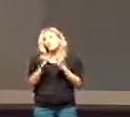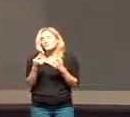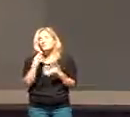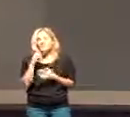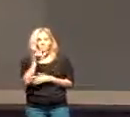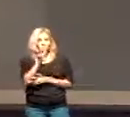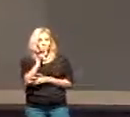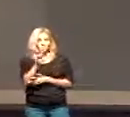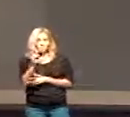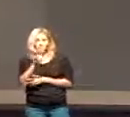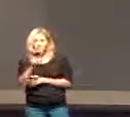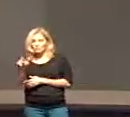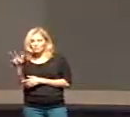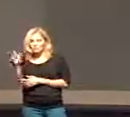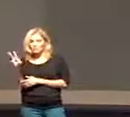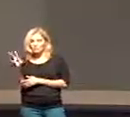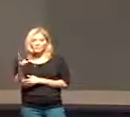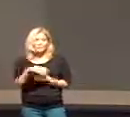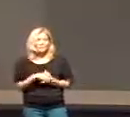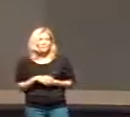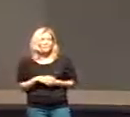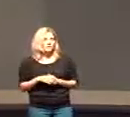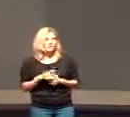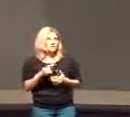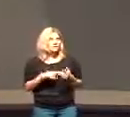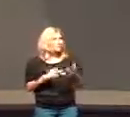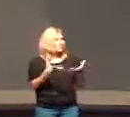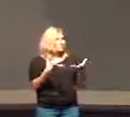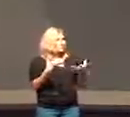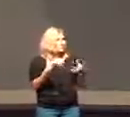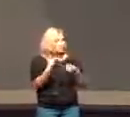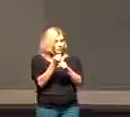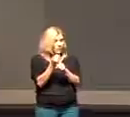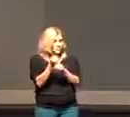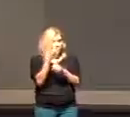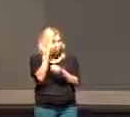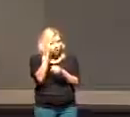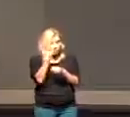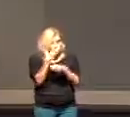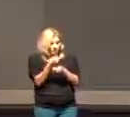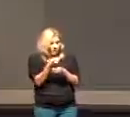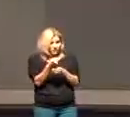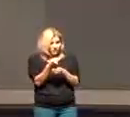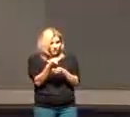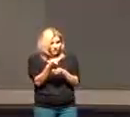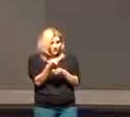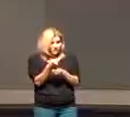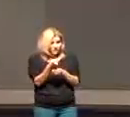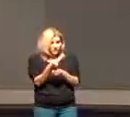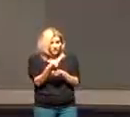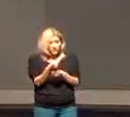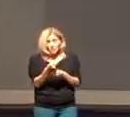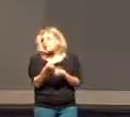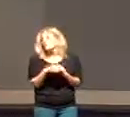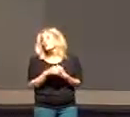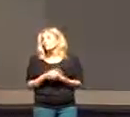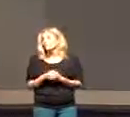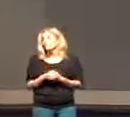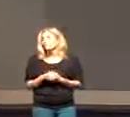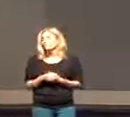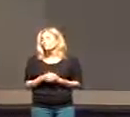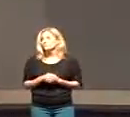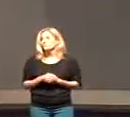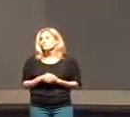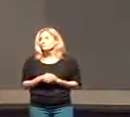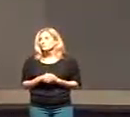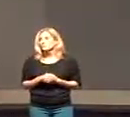in verses 35 through 37 this is what we hold on to this is why we deny self even when it comes with a cost